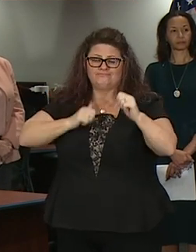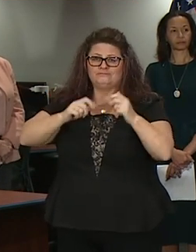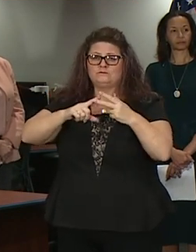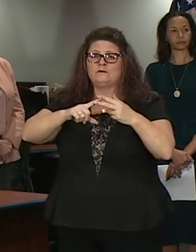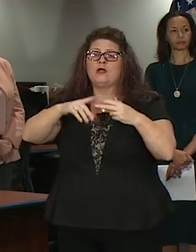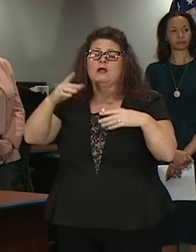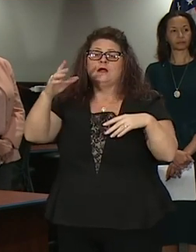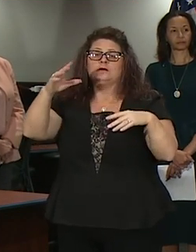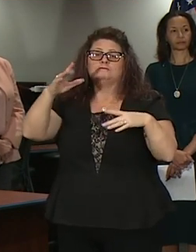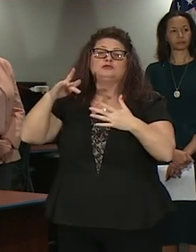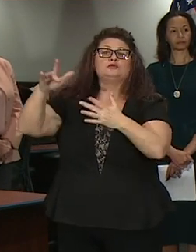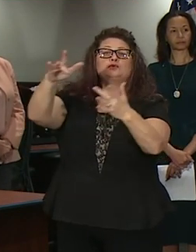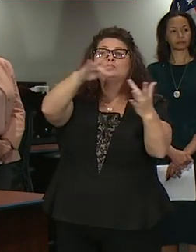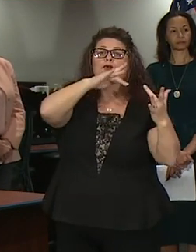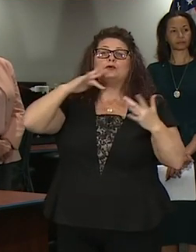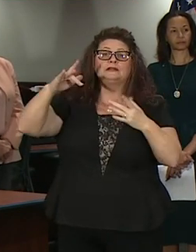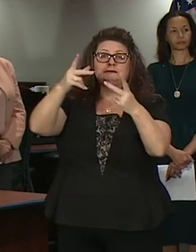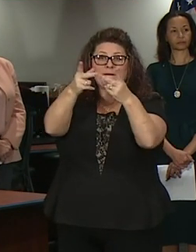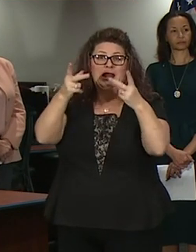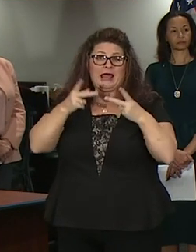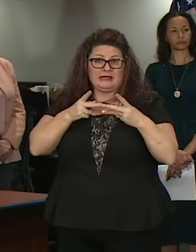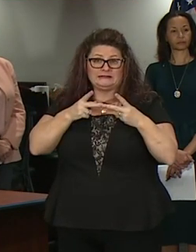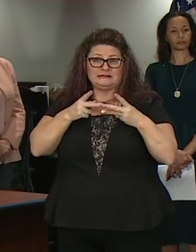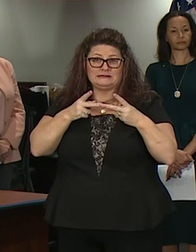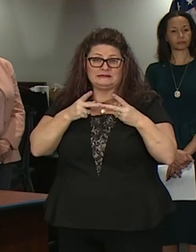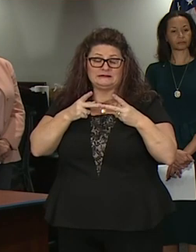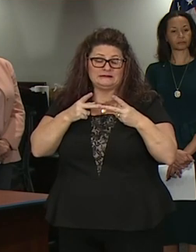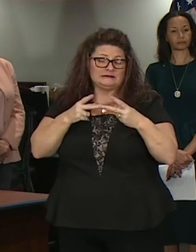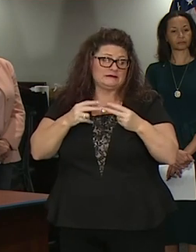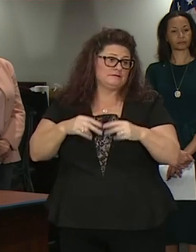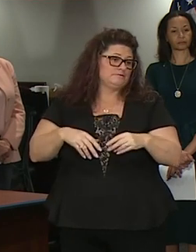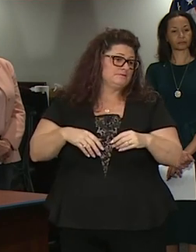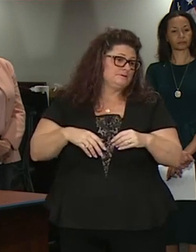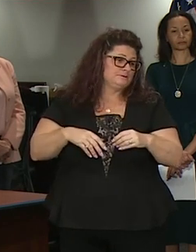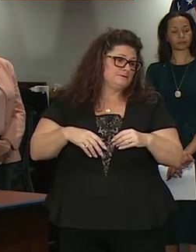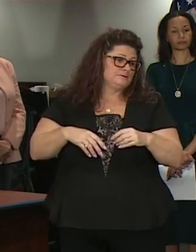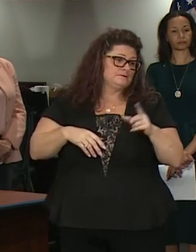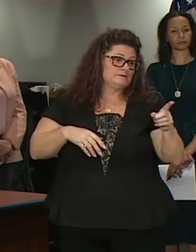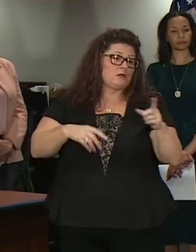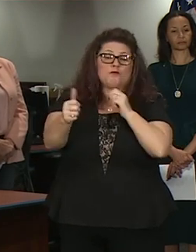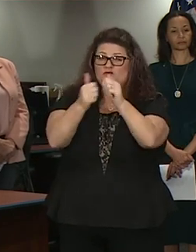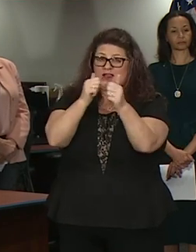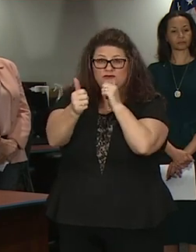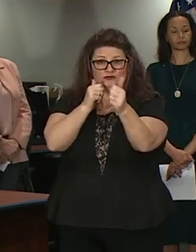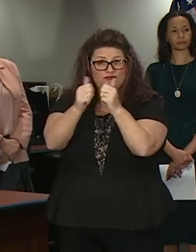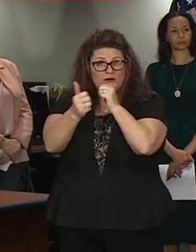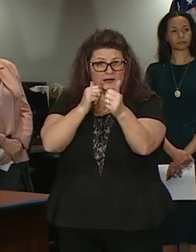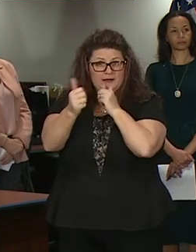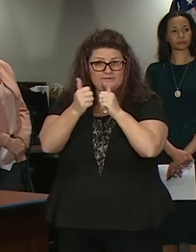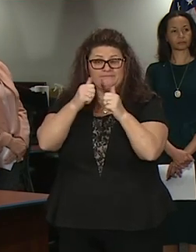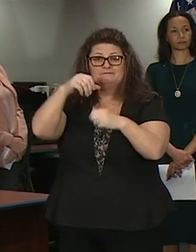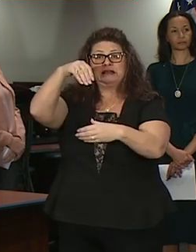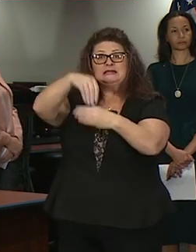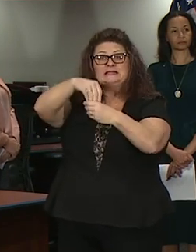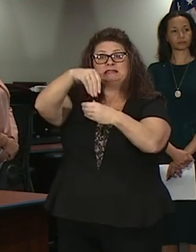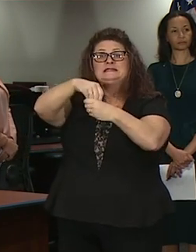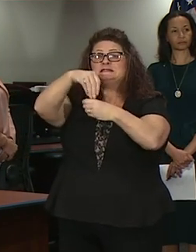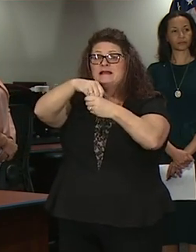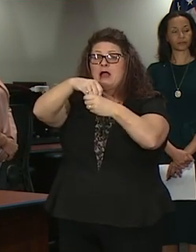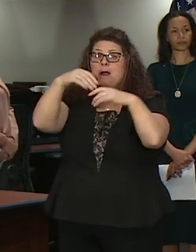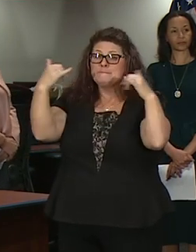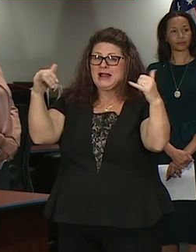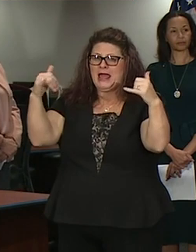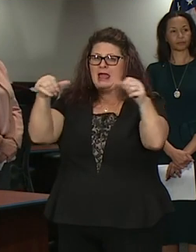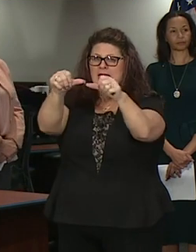on the screen there racetracks indoor children's play